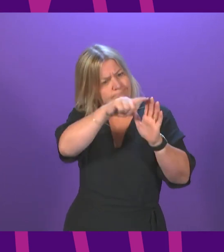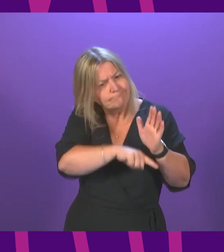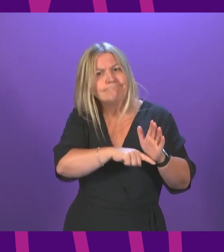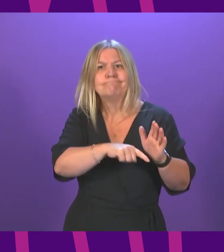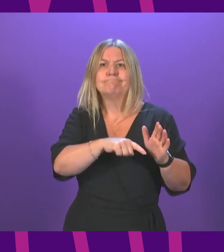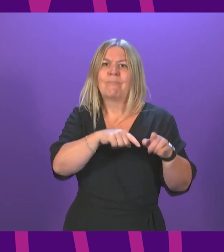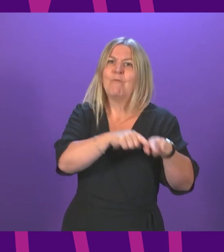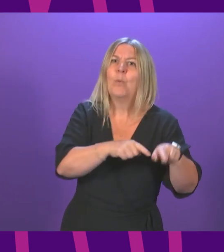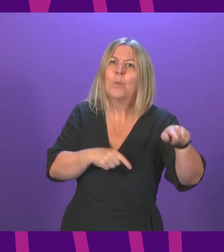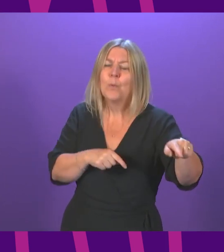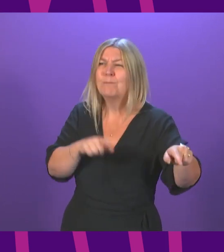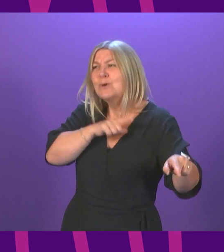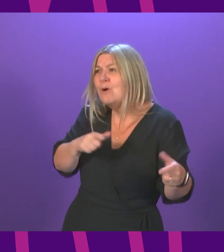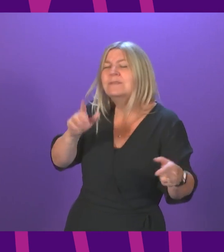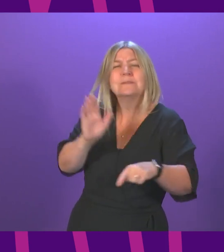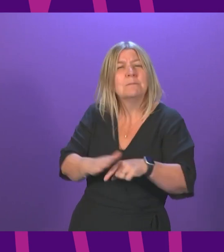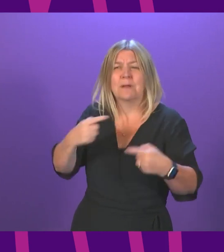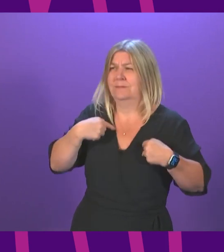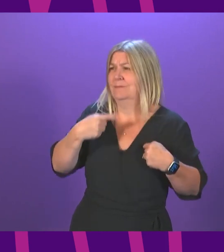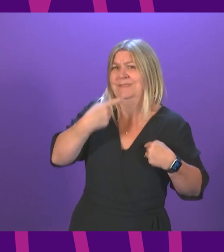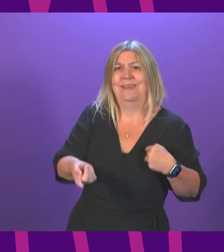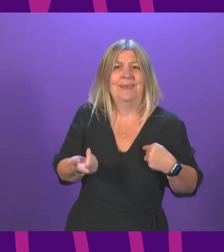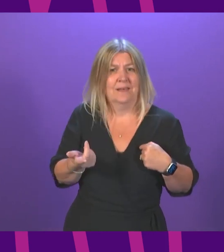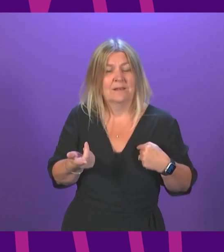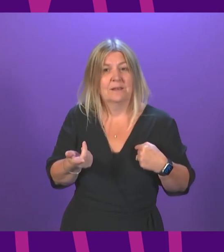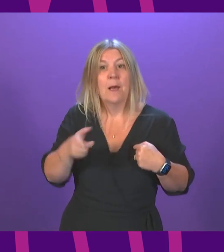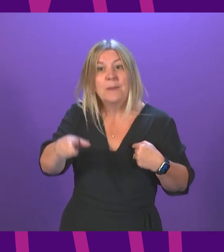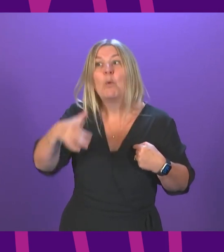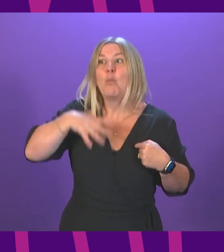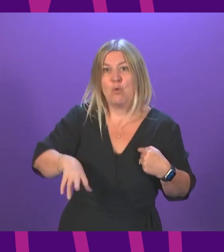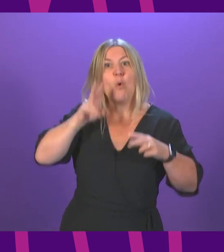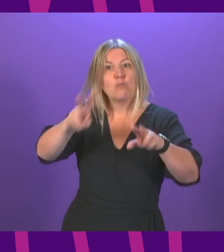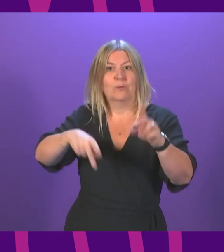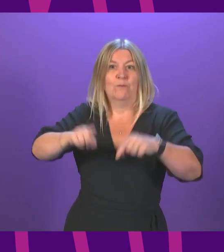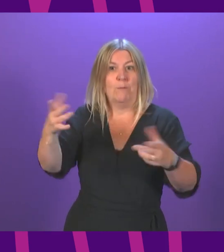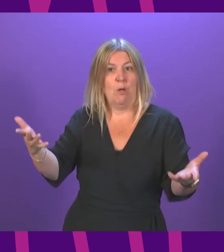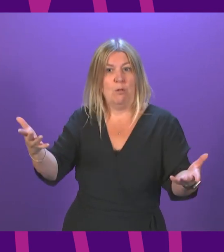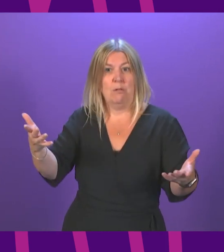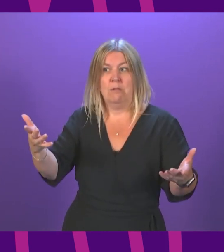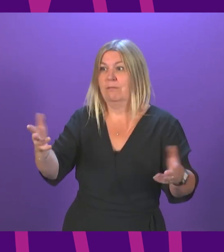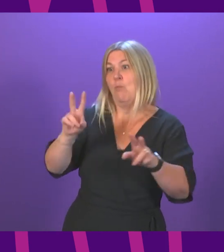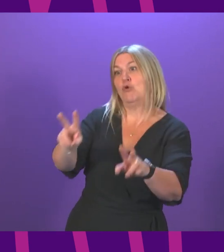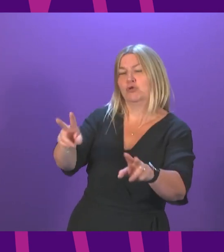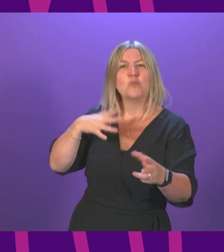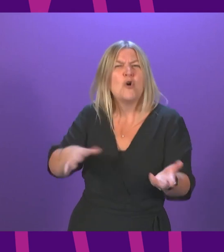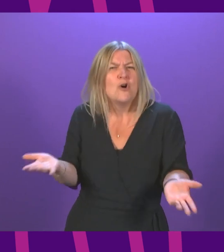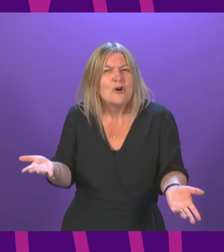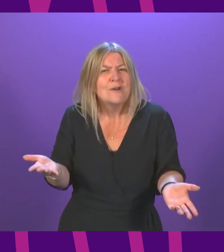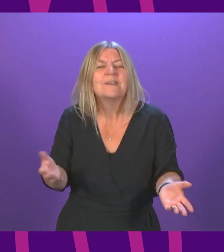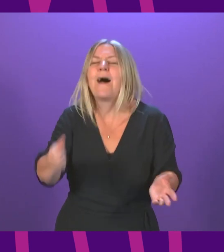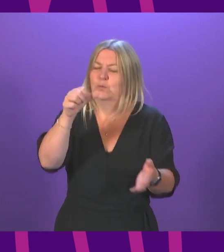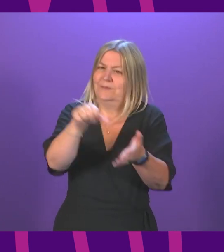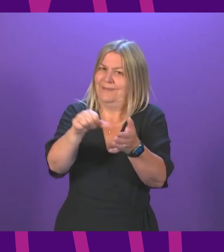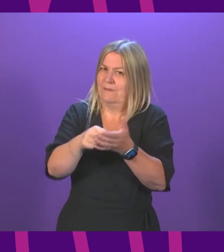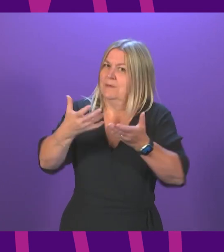people want to watch the football. So these things can be, I understand, really difficult for people to understand it, to accept. And